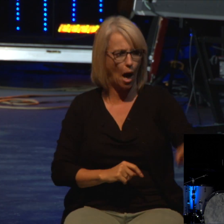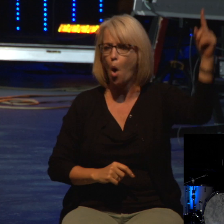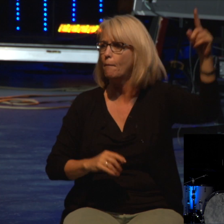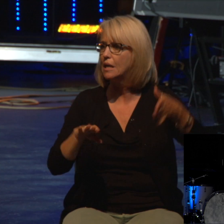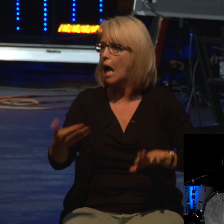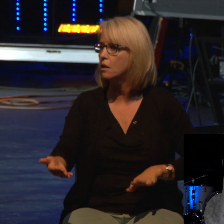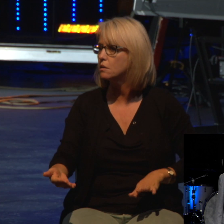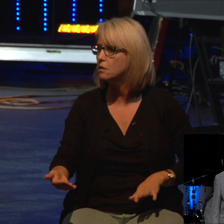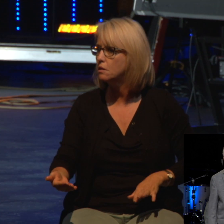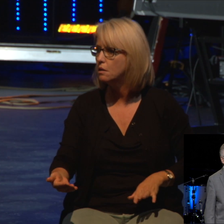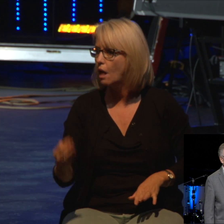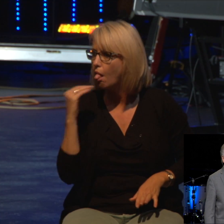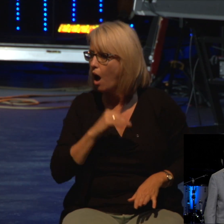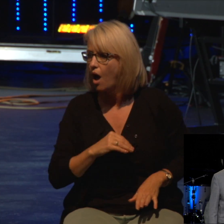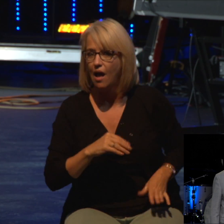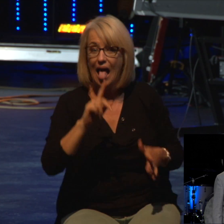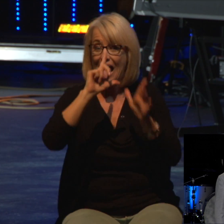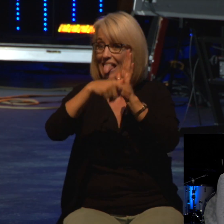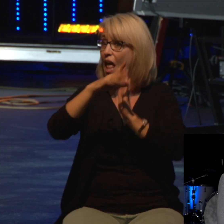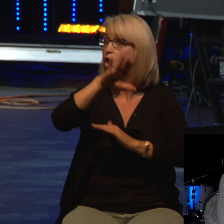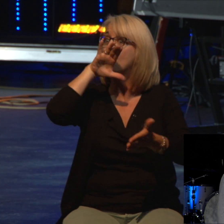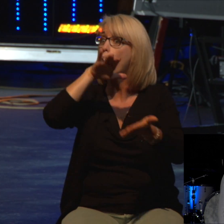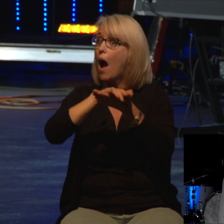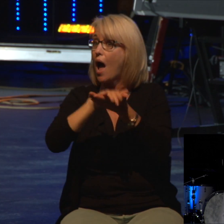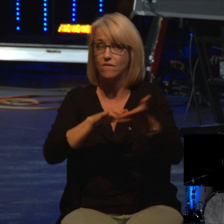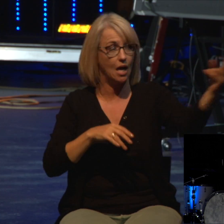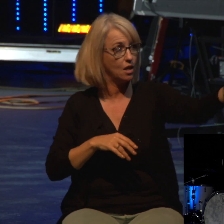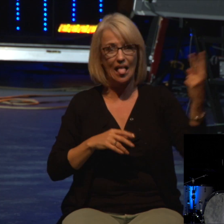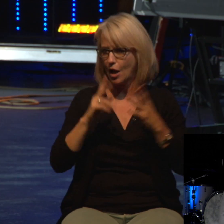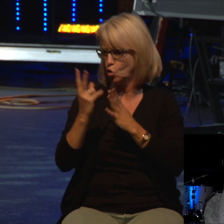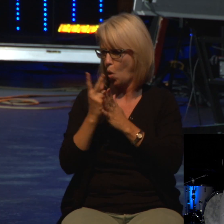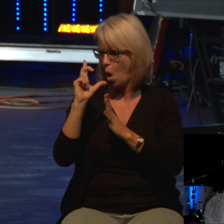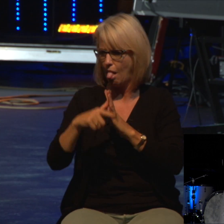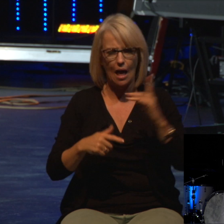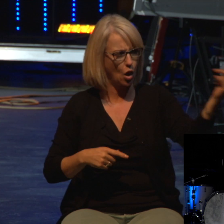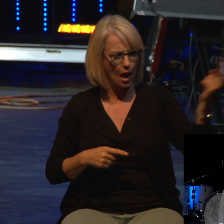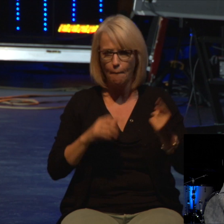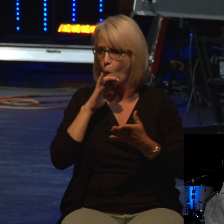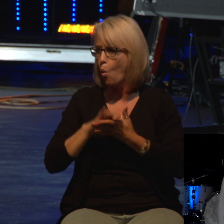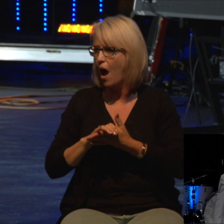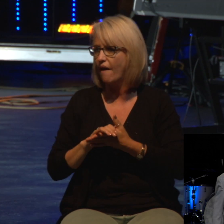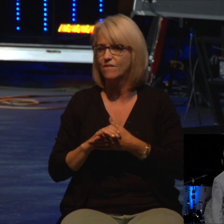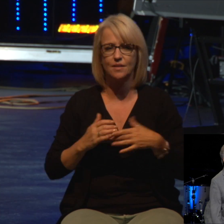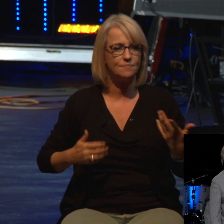A few hours later Sapphira came in to verify the story they had it set up that way. I think she was probably wearing a